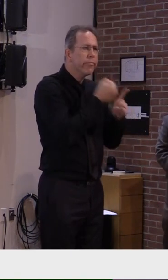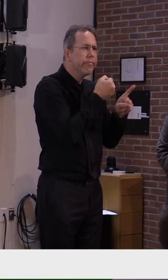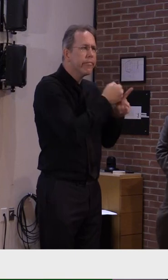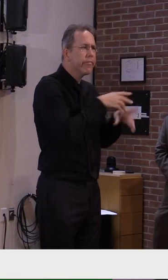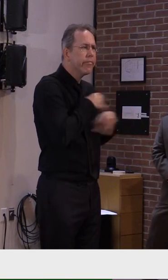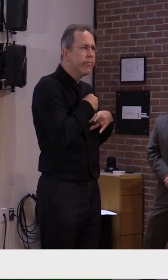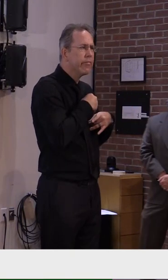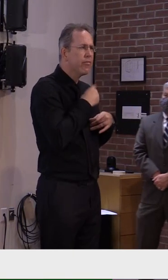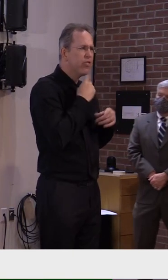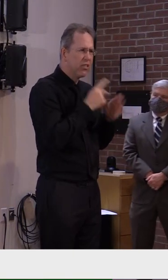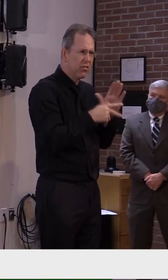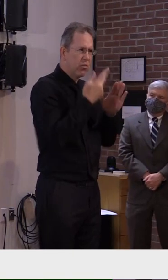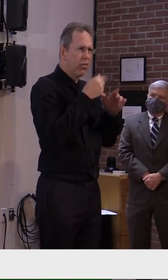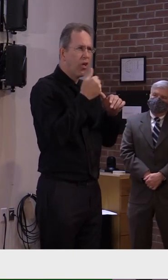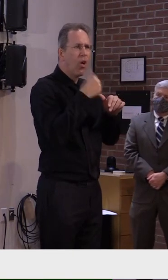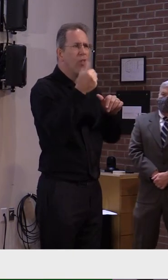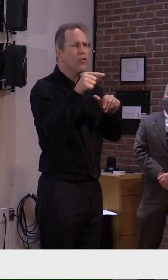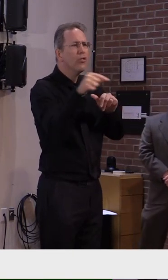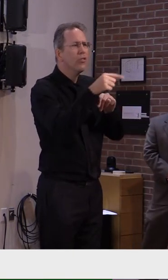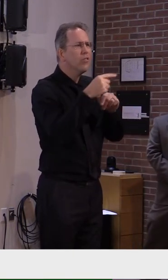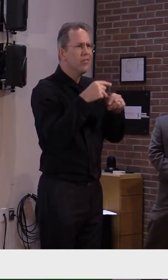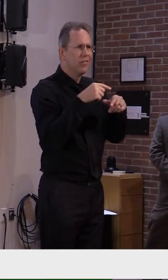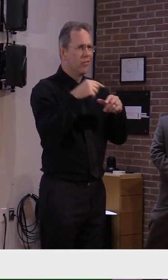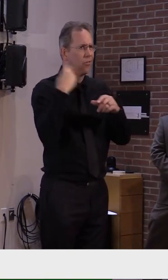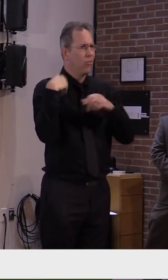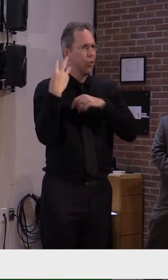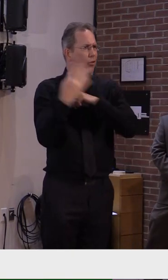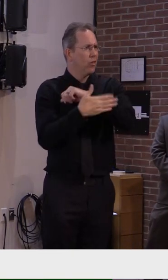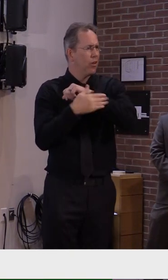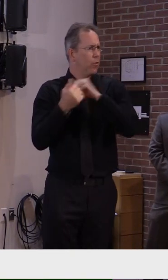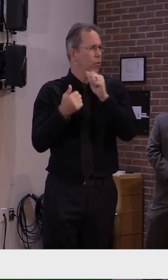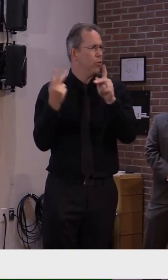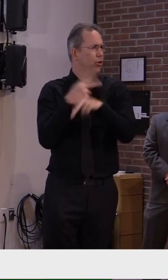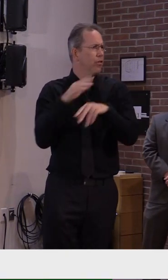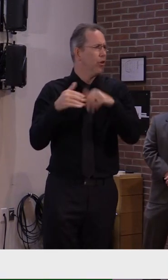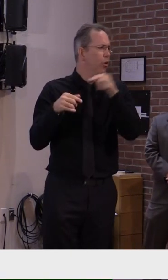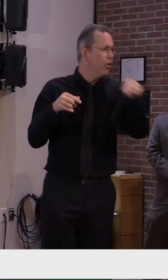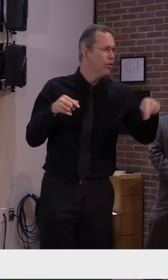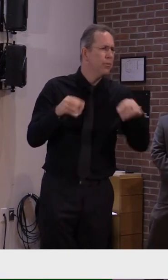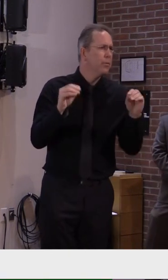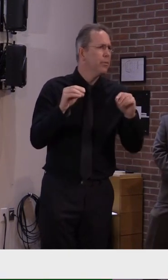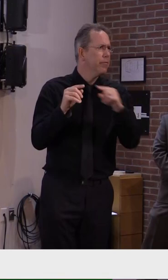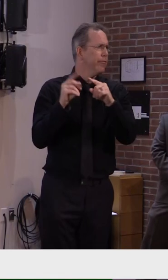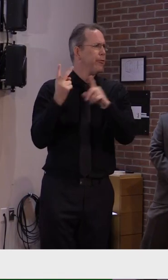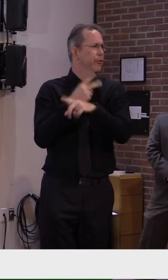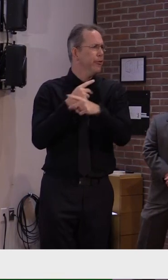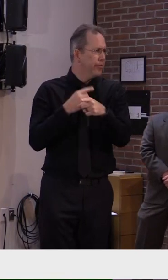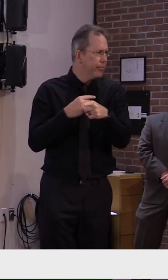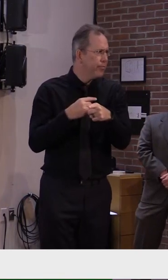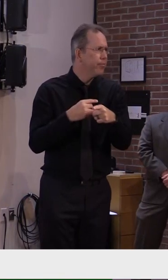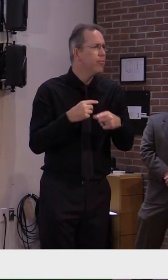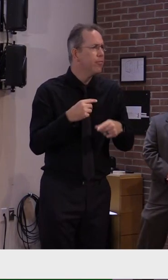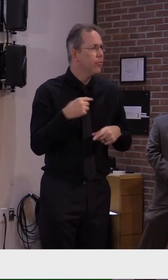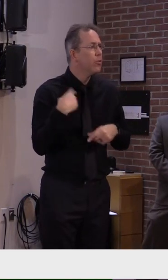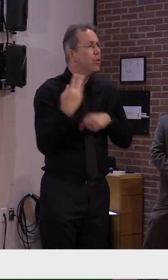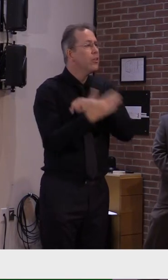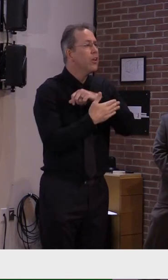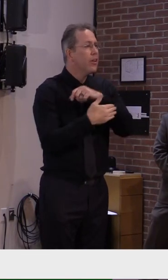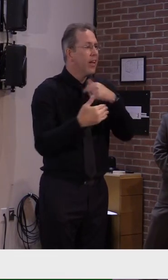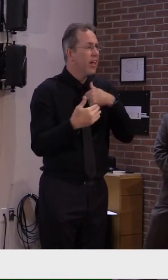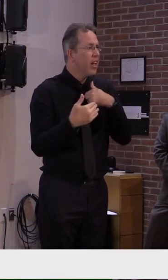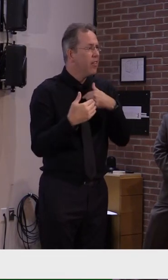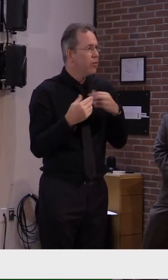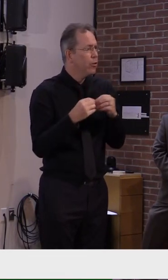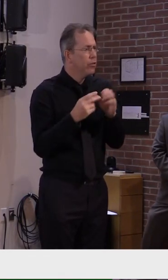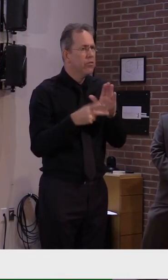In Orange County, it's 23.5 cases per 10,000 people, which is twice the rate in the rest of the